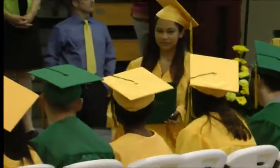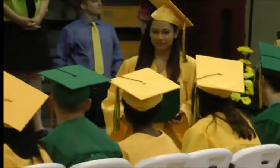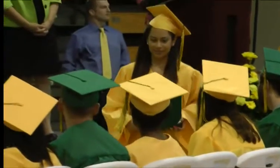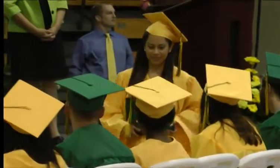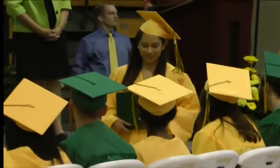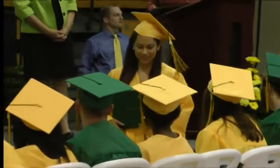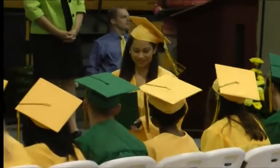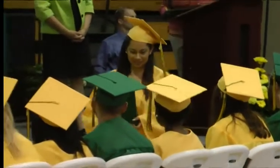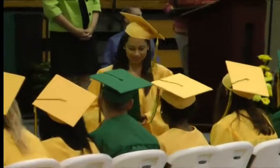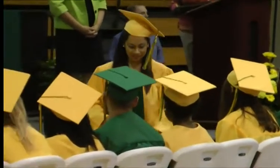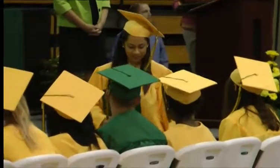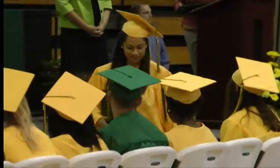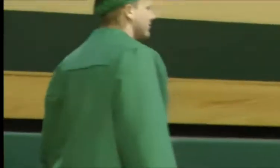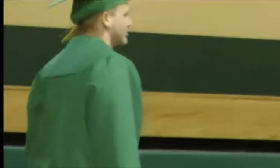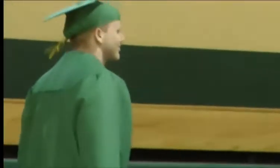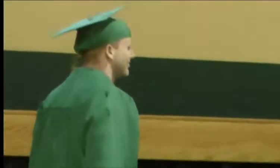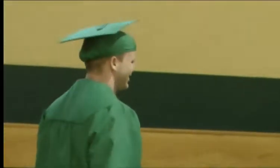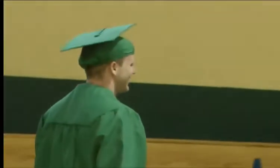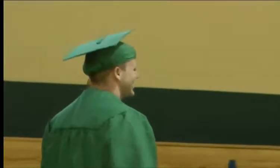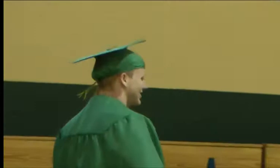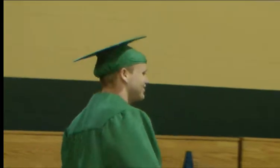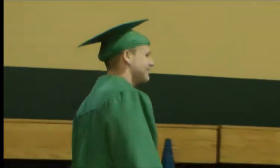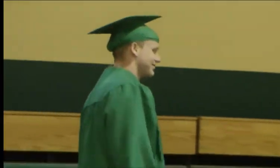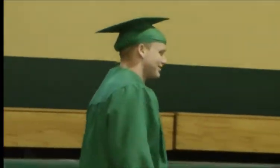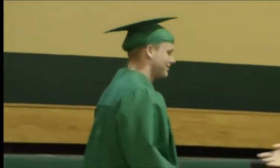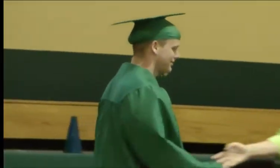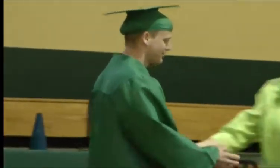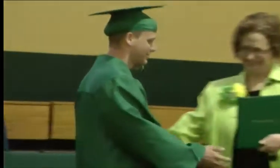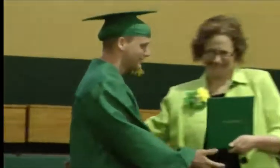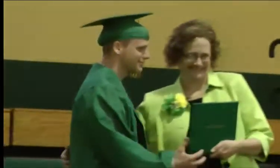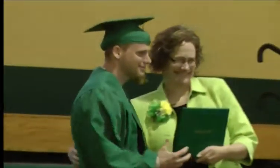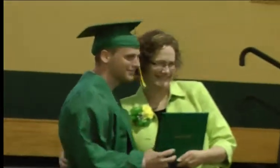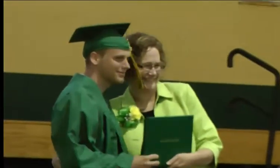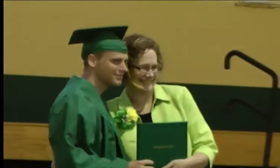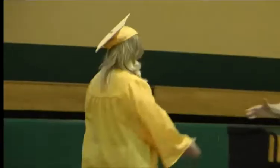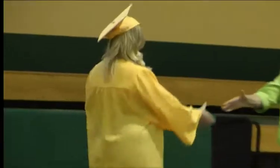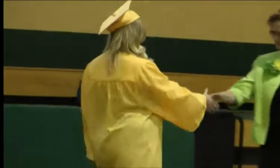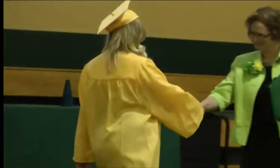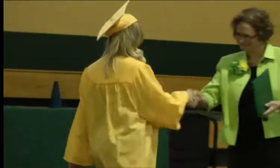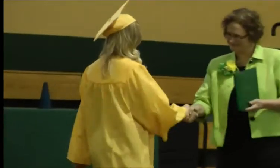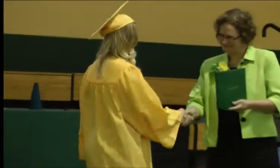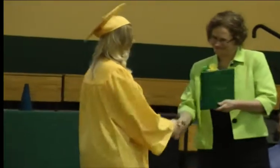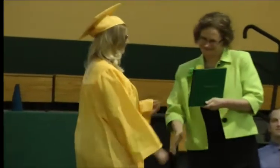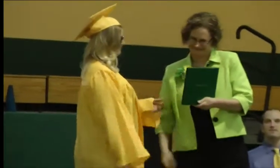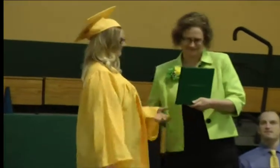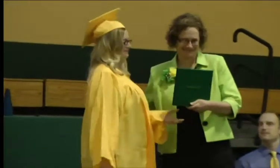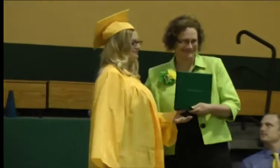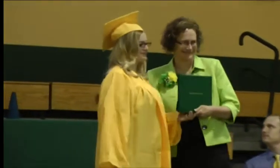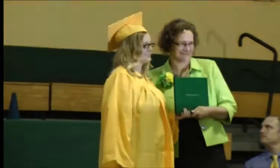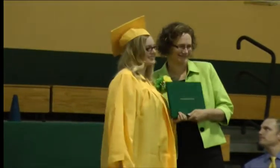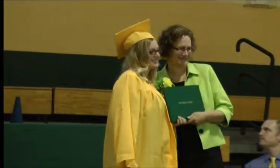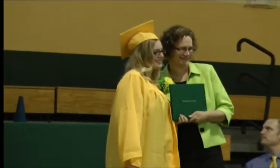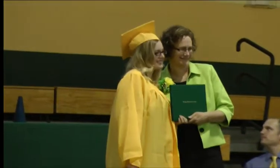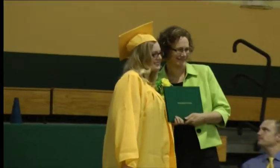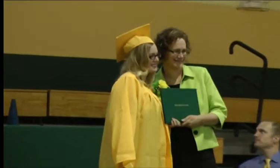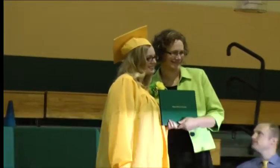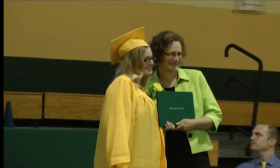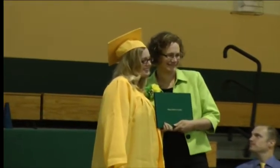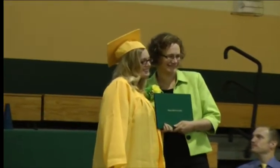And I want to give you, I want to tell you that you need to aim for excellence. Aim for excellence.